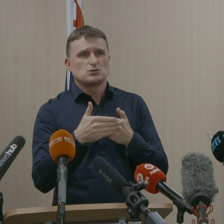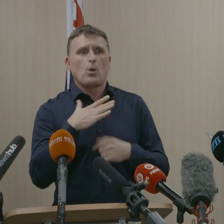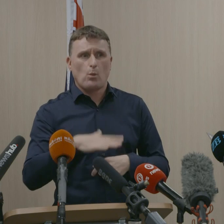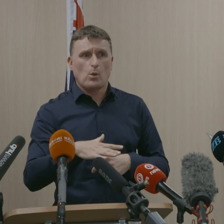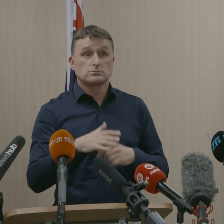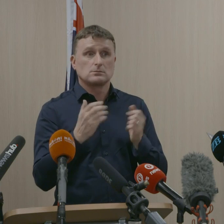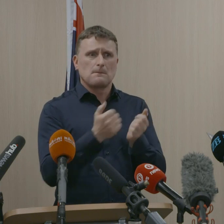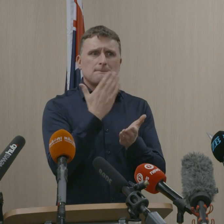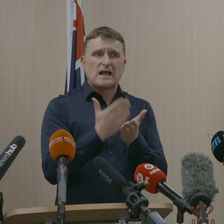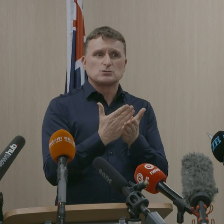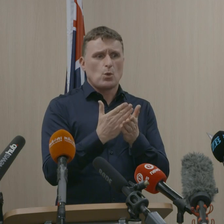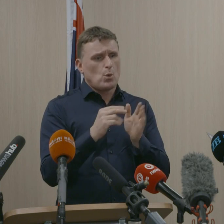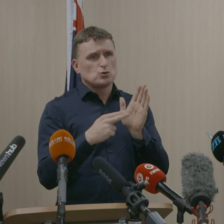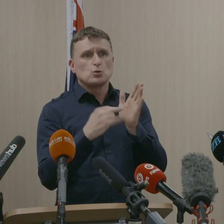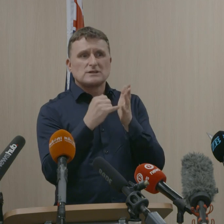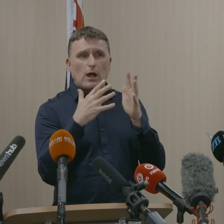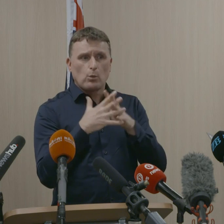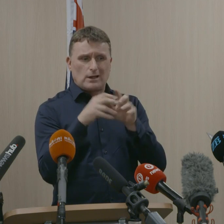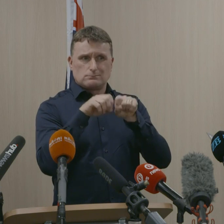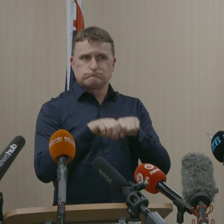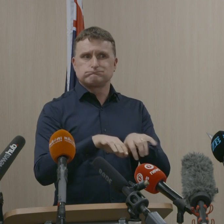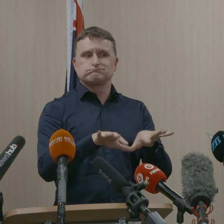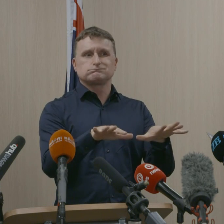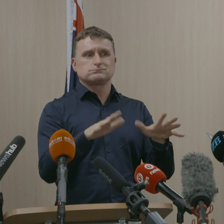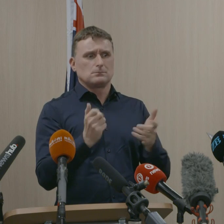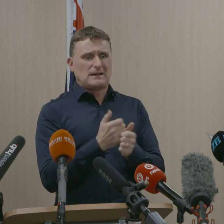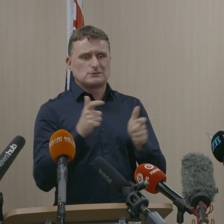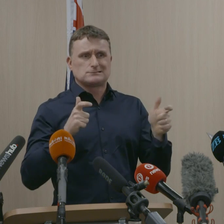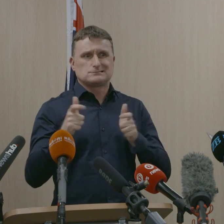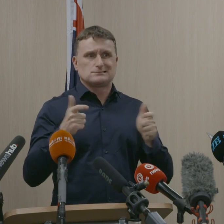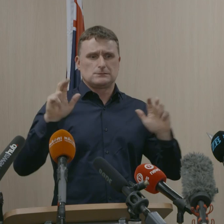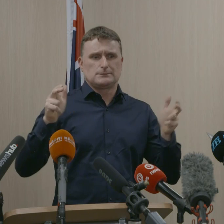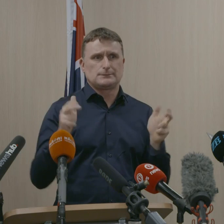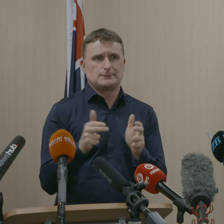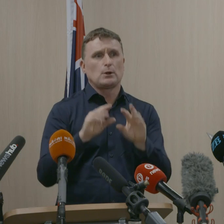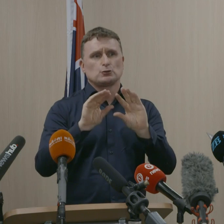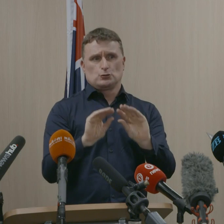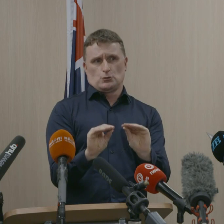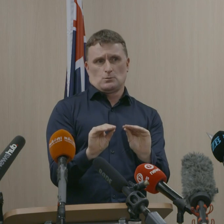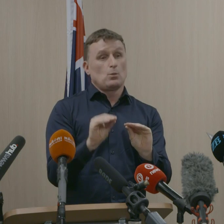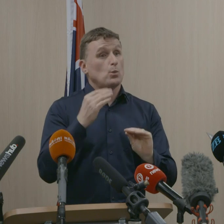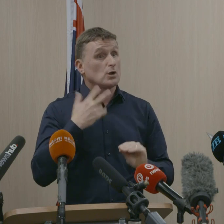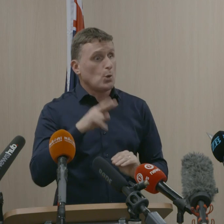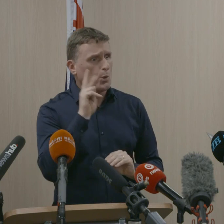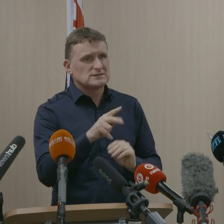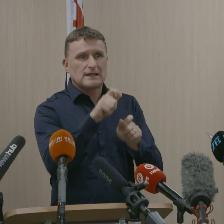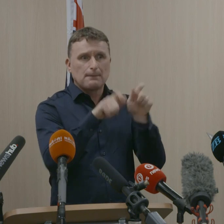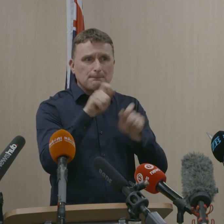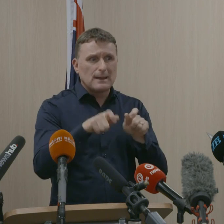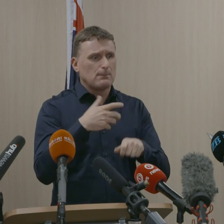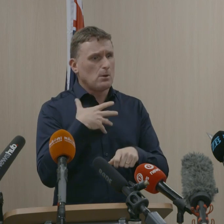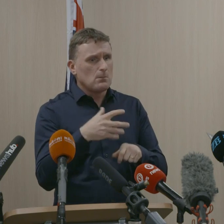South Wales and wider Australia is contained, that any remaining cases are generally linked, that we don't see the large number of cases